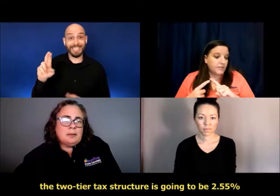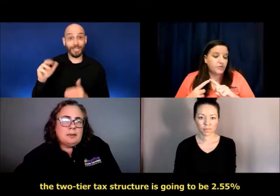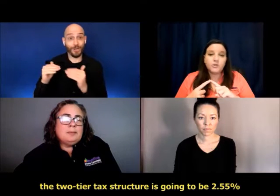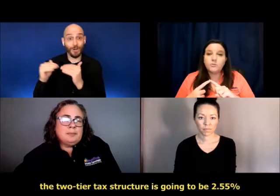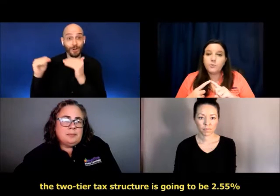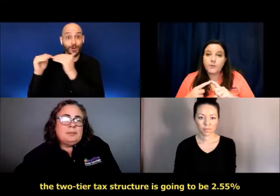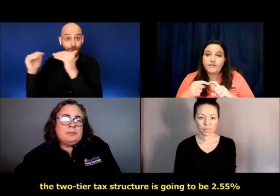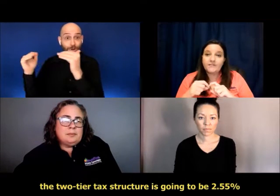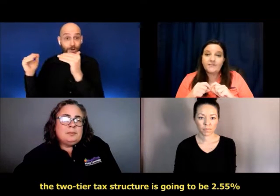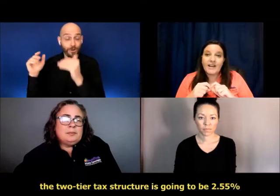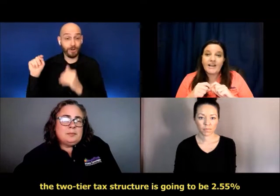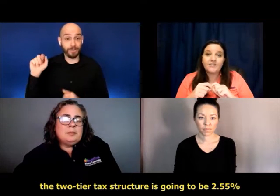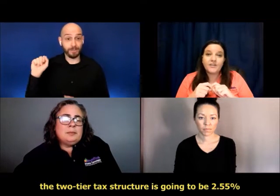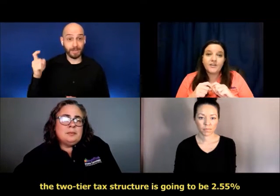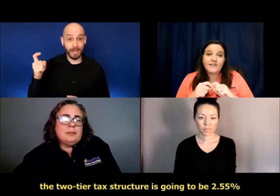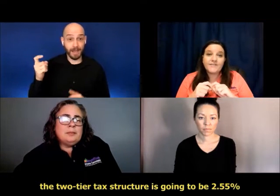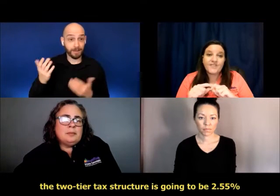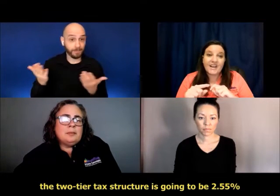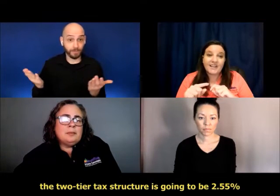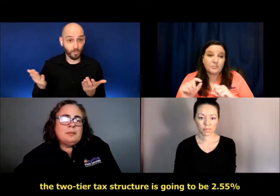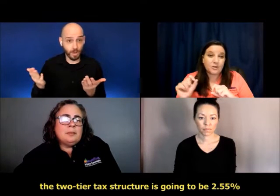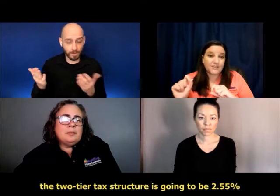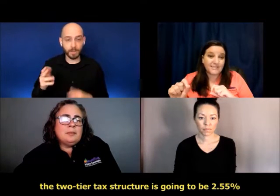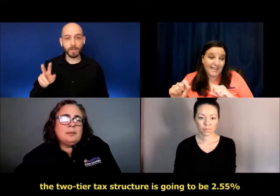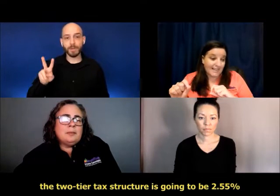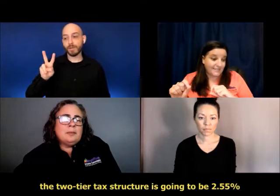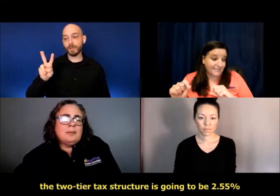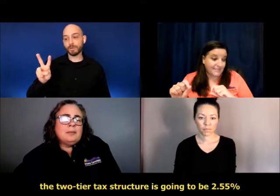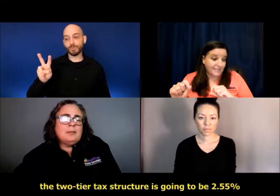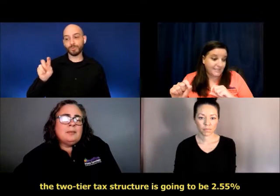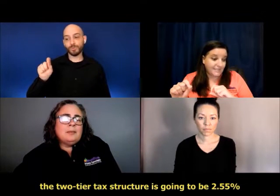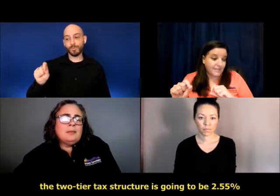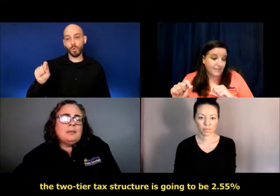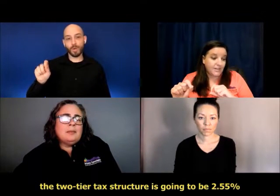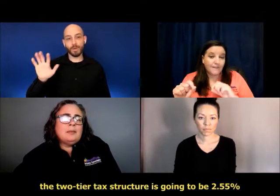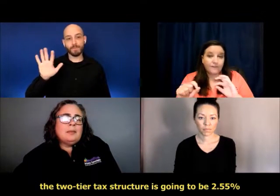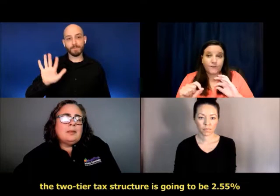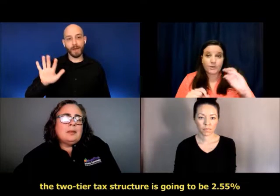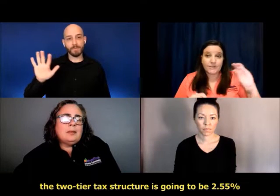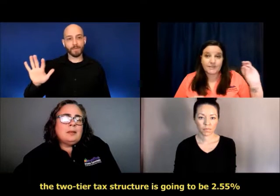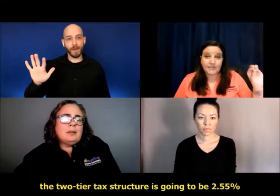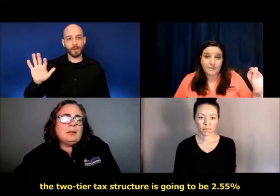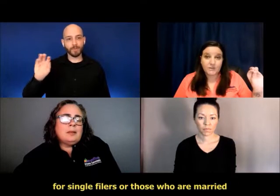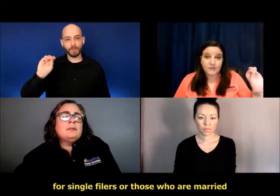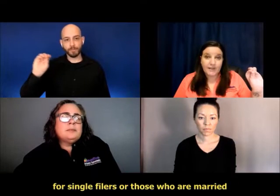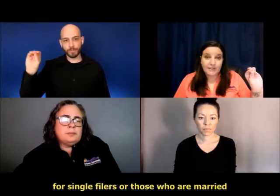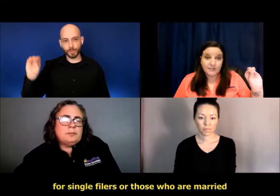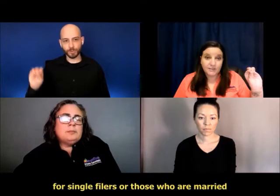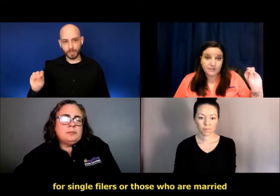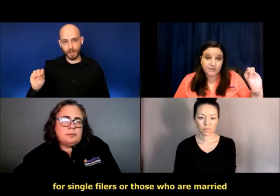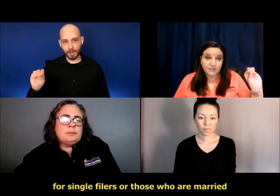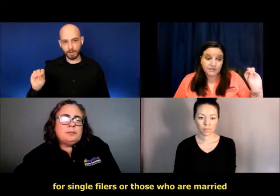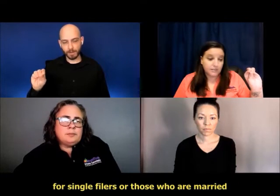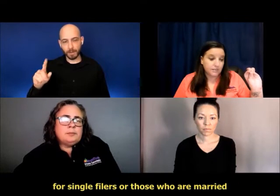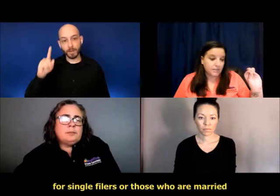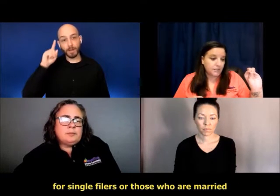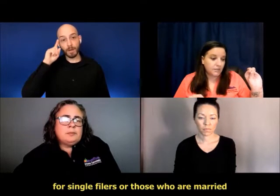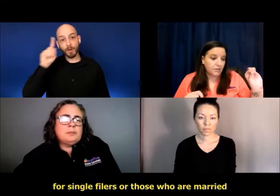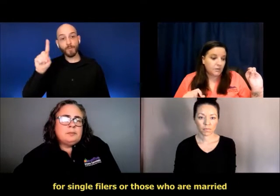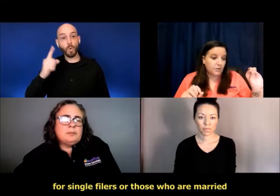to be 2.55% for single filers